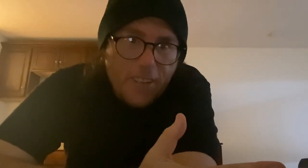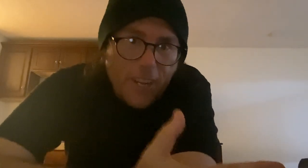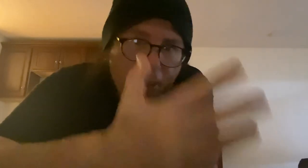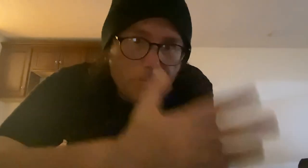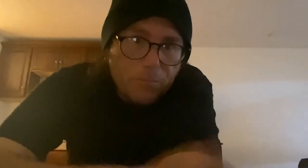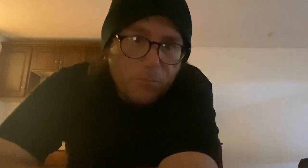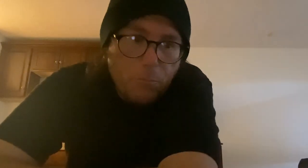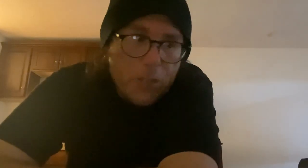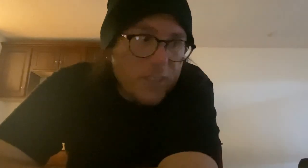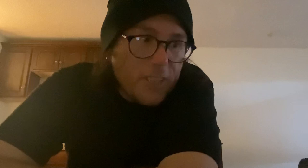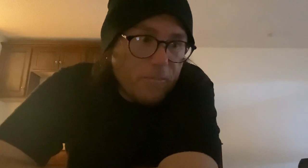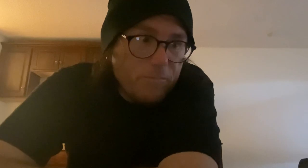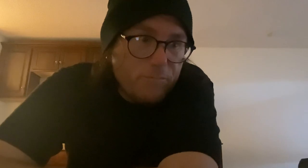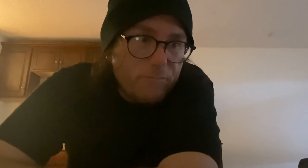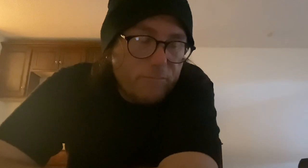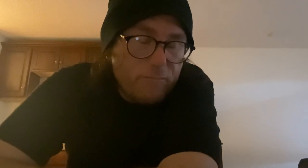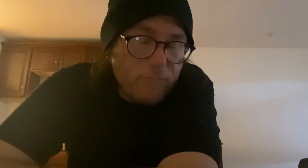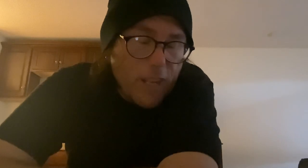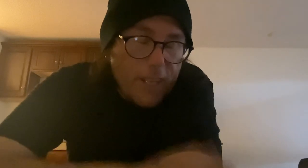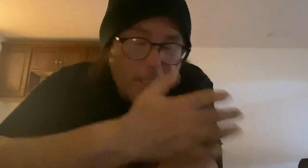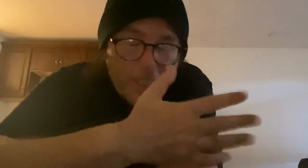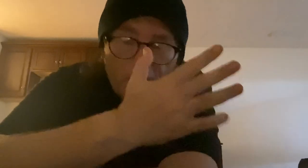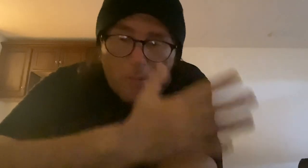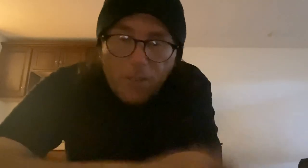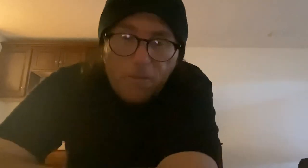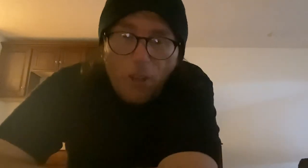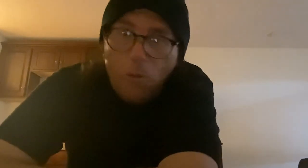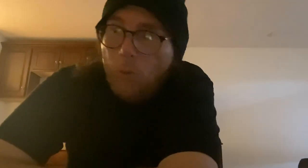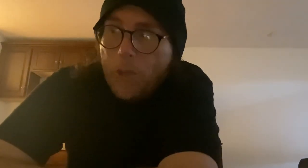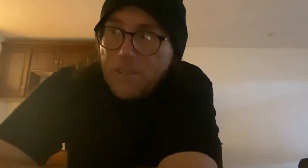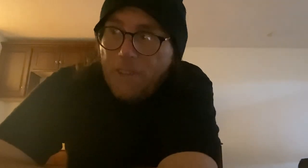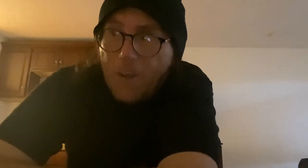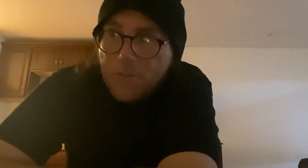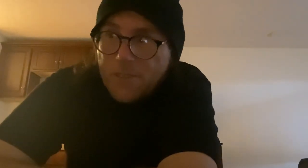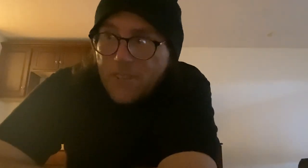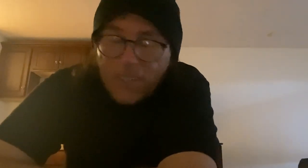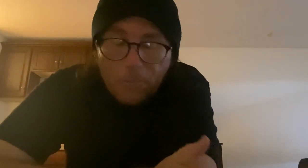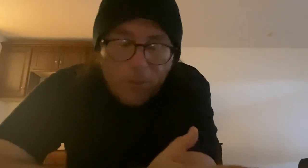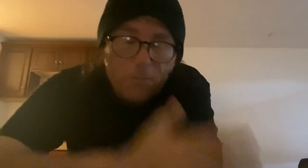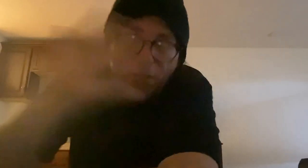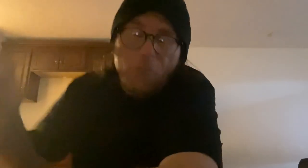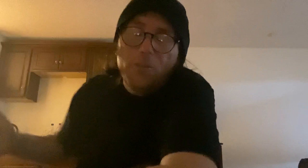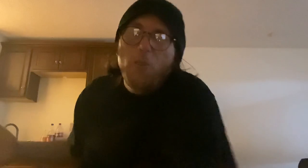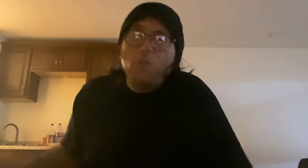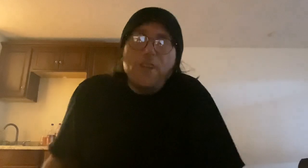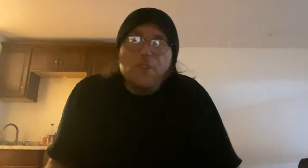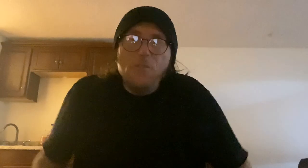basically getting rid of a whole mess of viruses on a computer, being told, oh, you didn't do